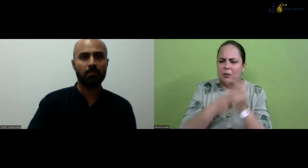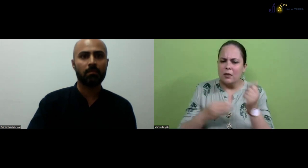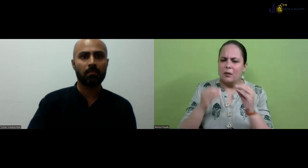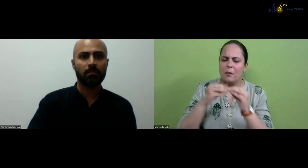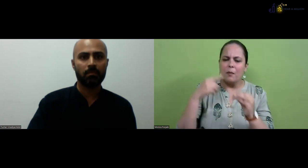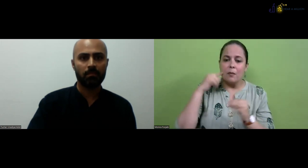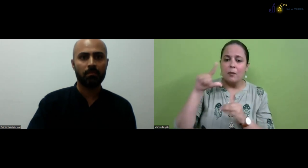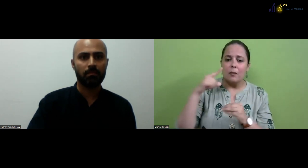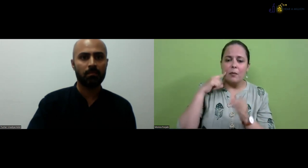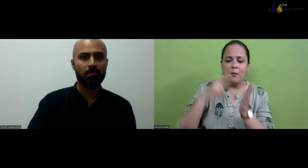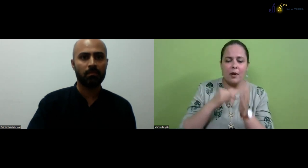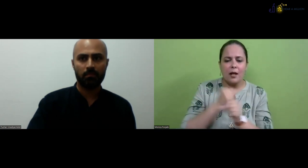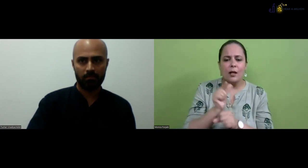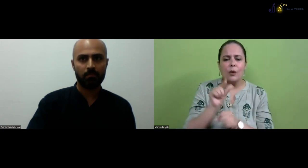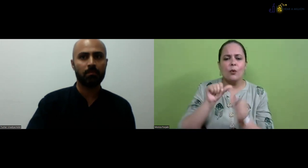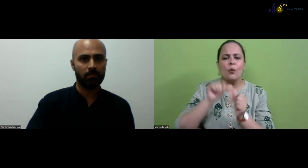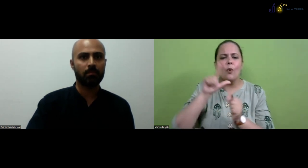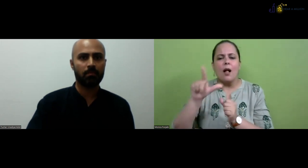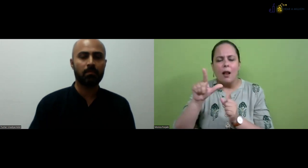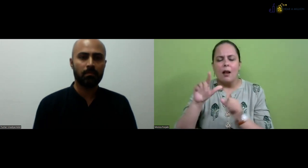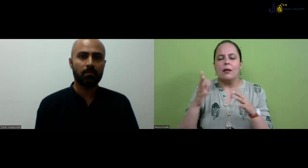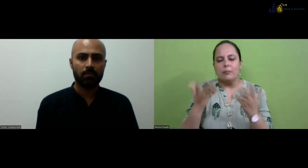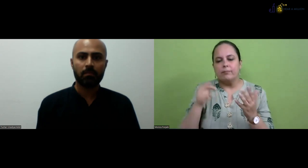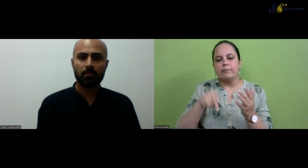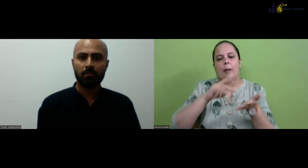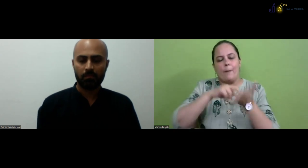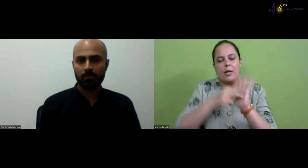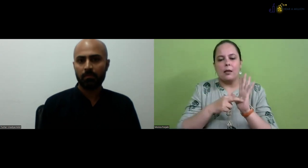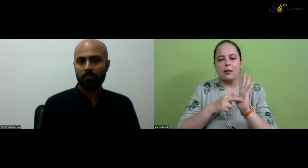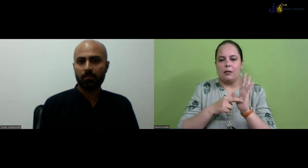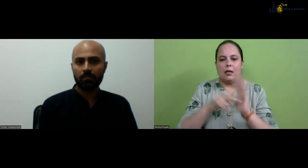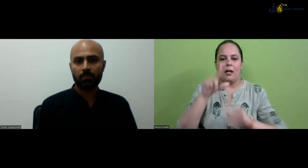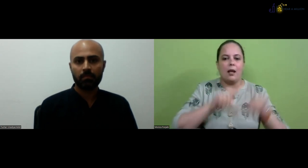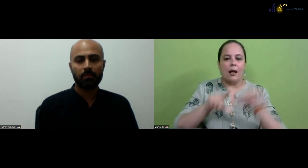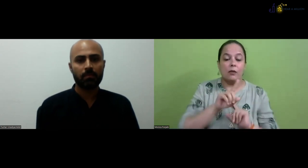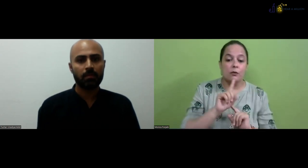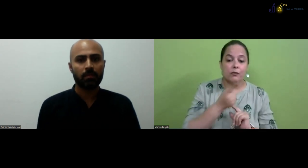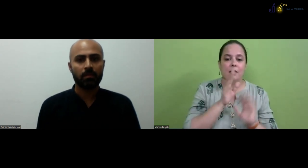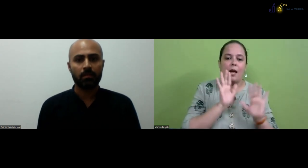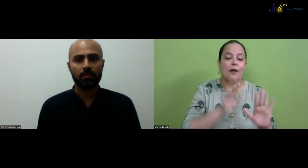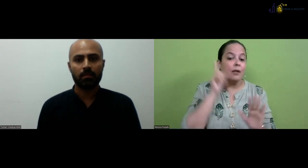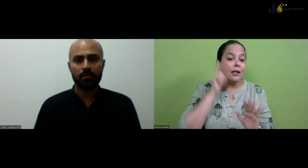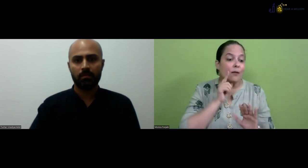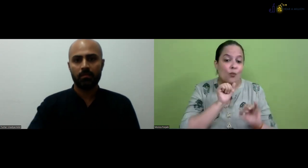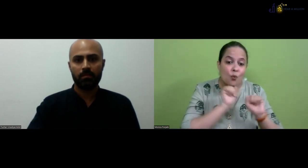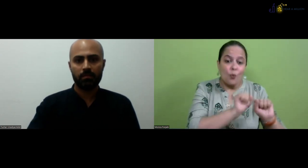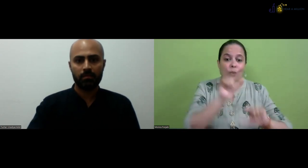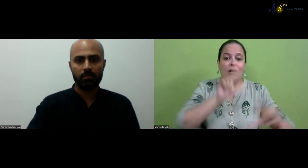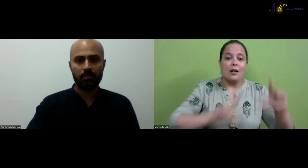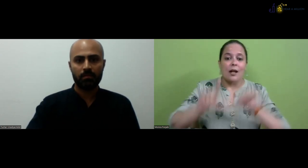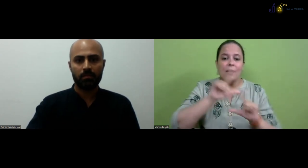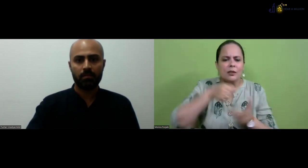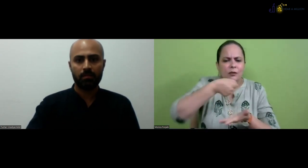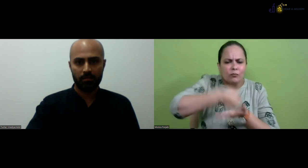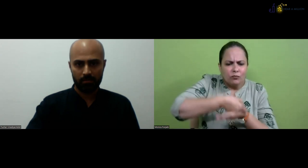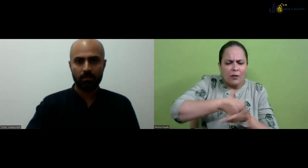Bilingual Academy. What does bilingual means here? So bilingual means where you are